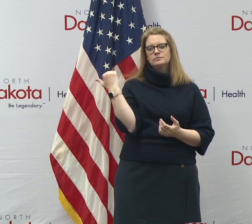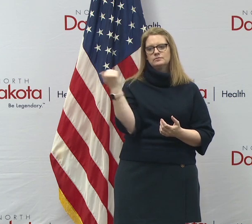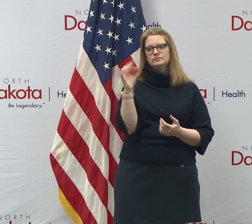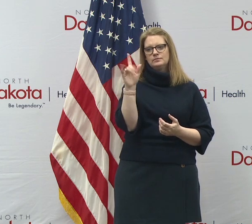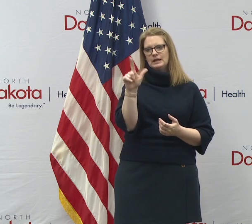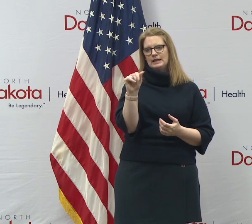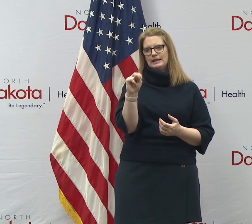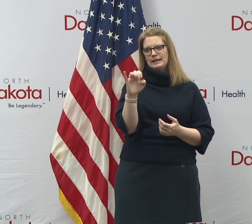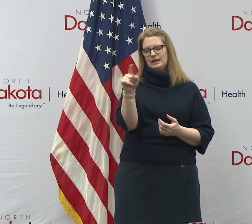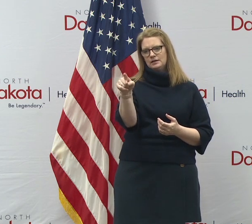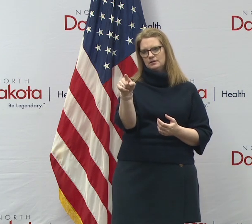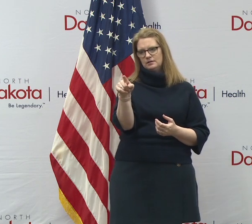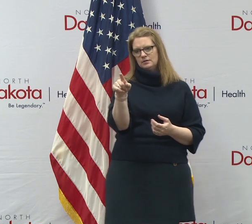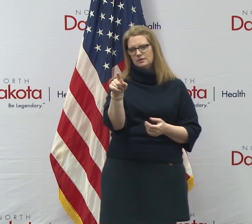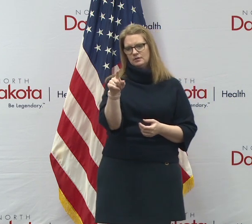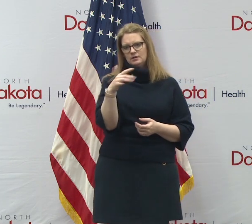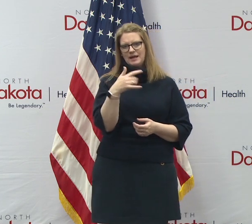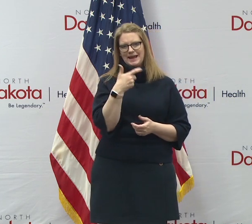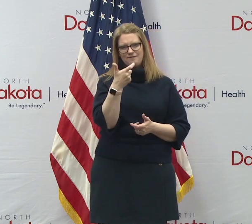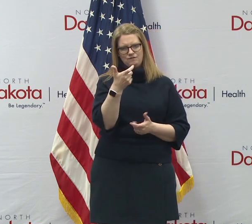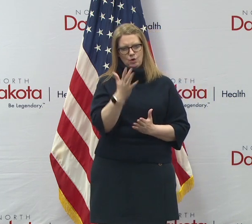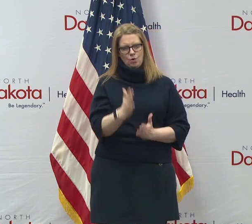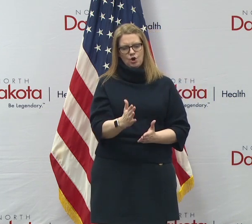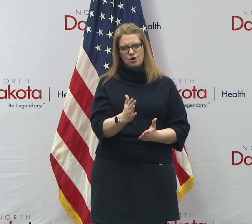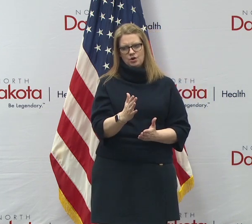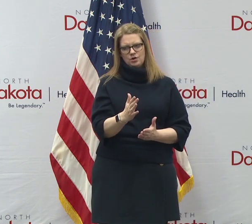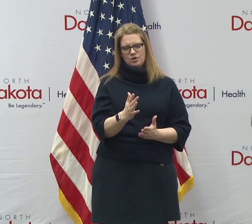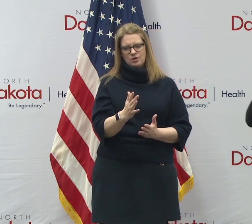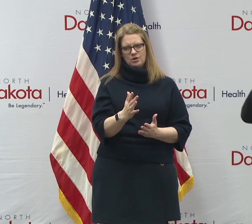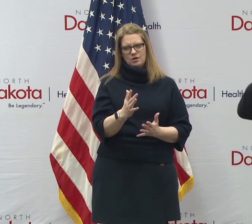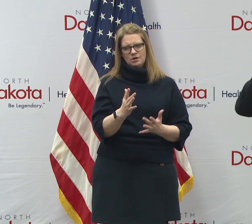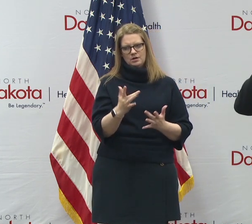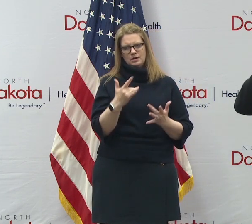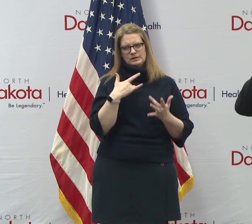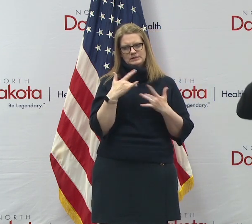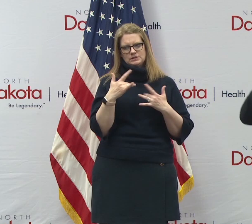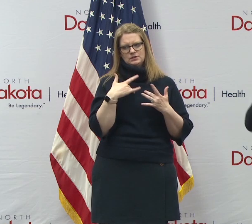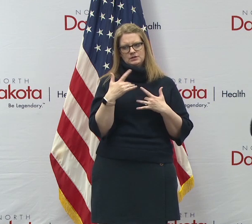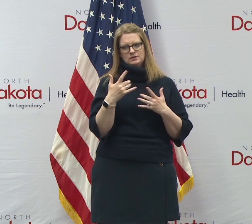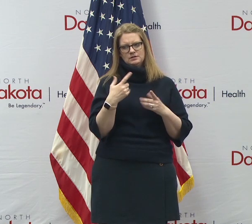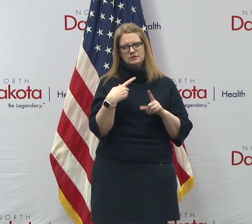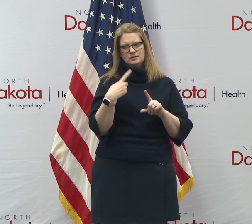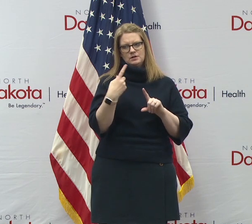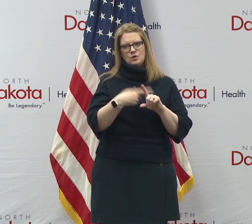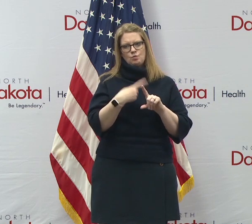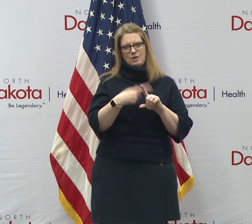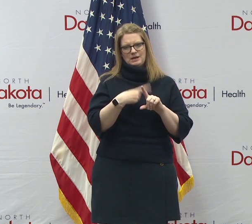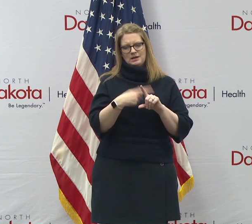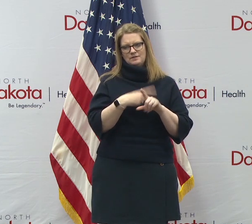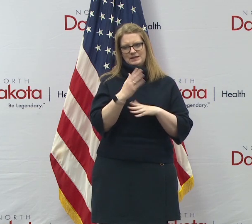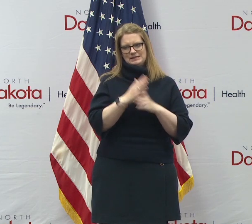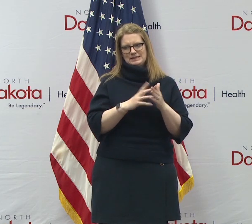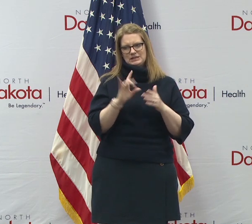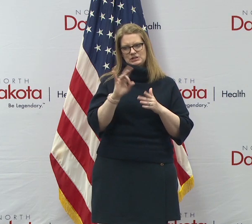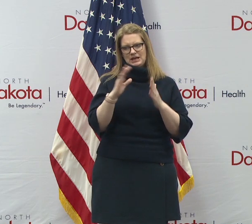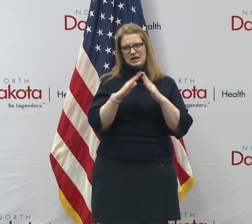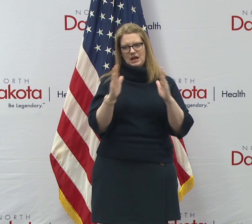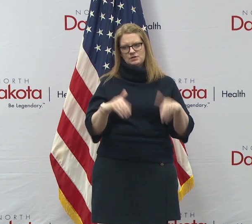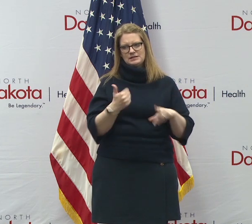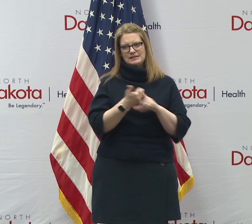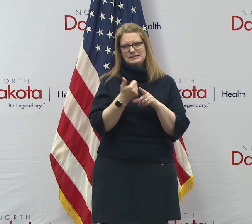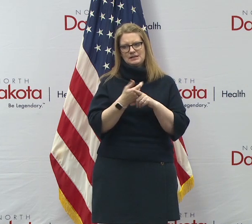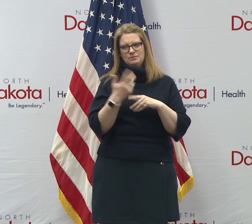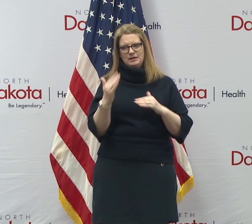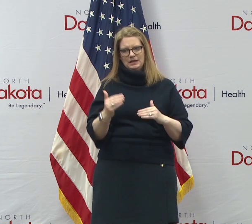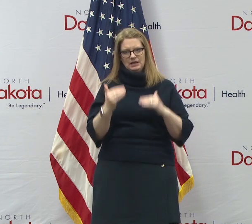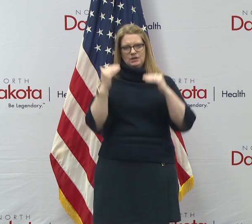Lane, we had a, uh, viewer who was concerned that, uh, the rent at their section eight housing was going to be raised because